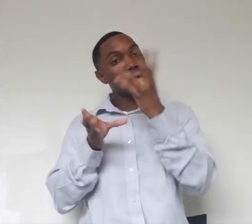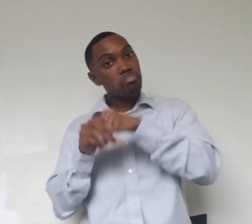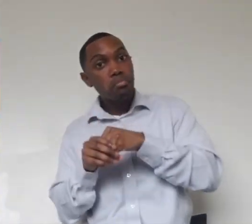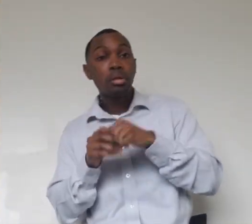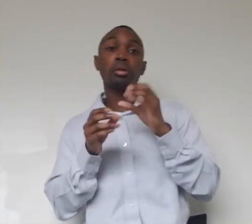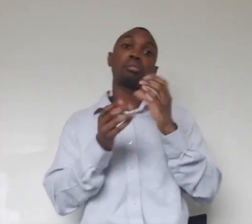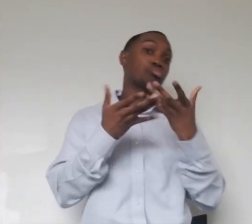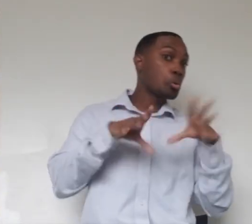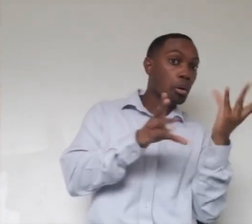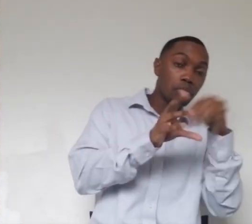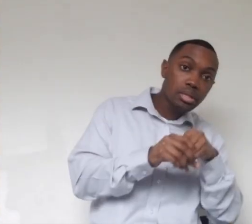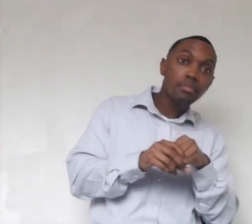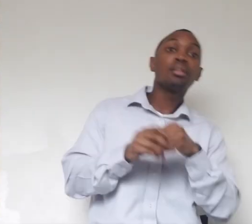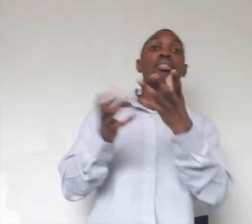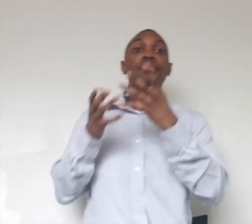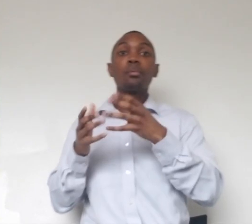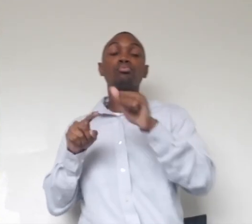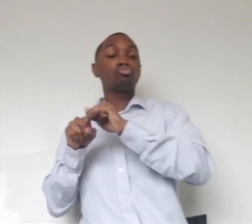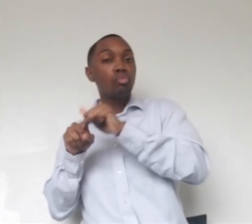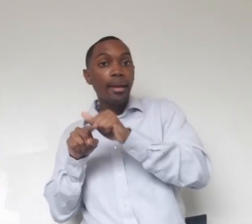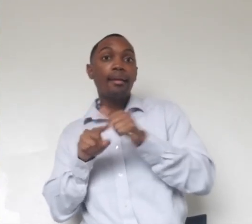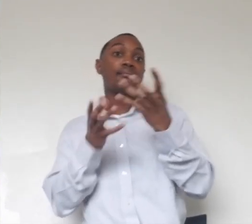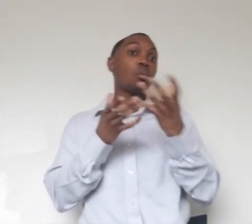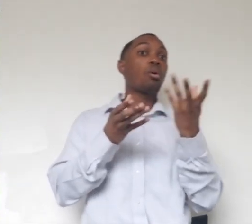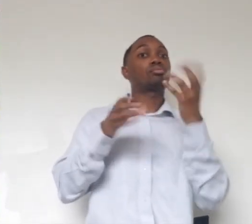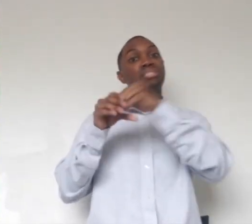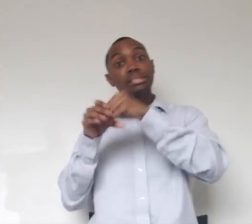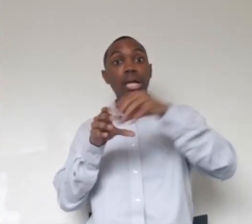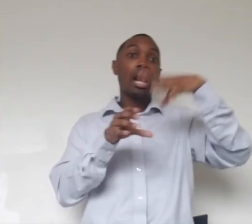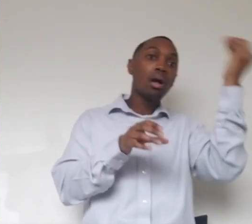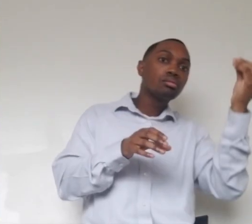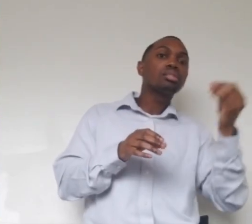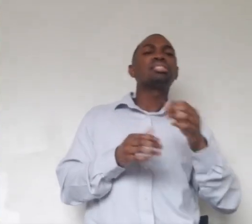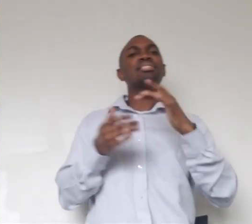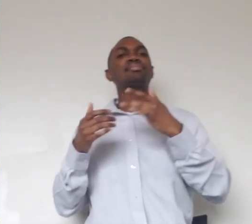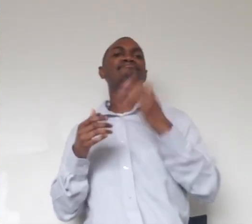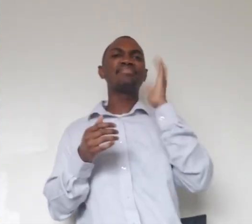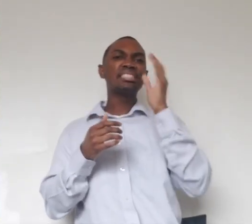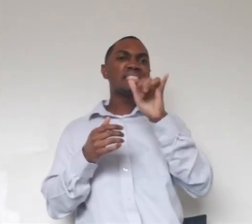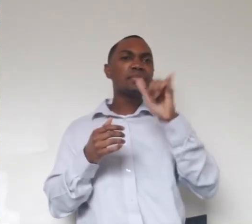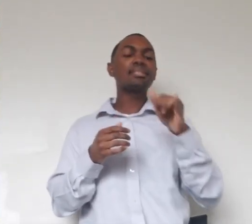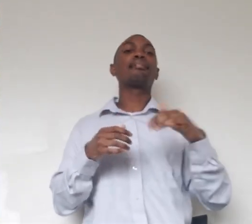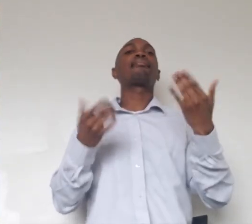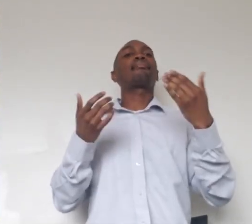things like that, if they want to be inside or outside, animals seem to just be happier and do better in general with the more choices that they have.